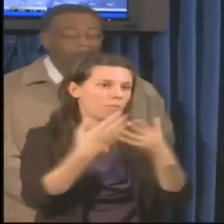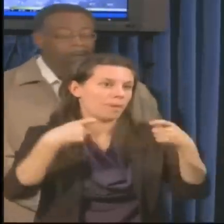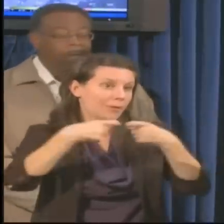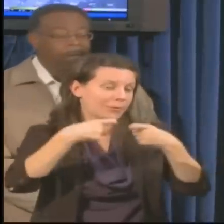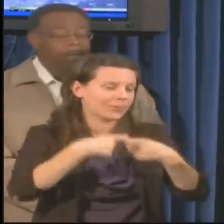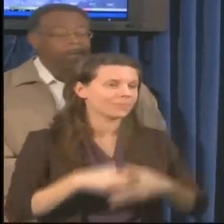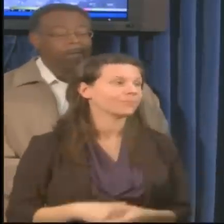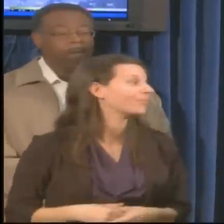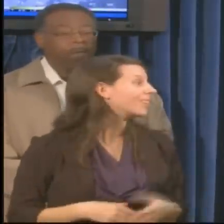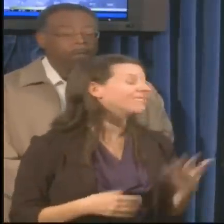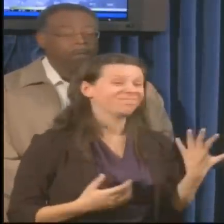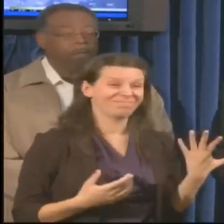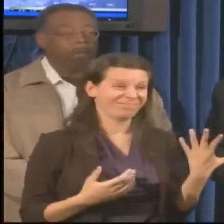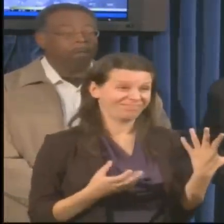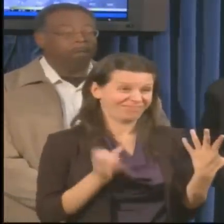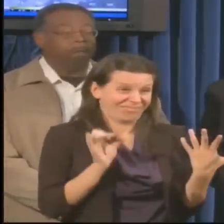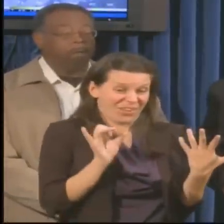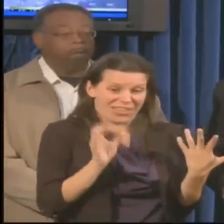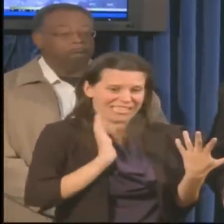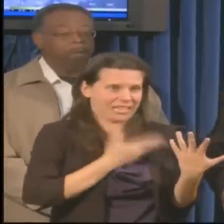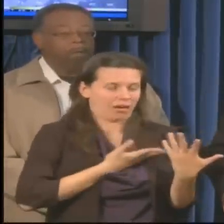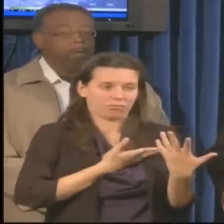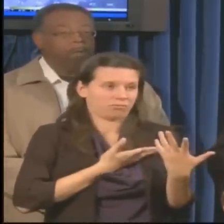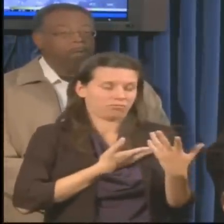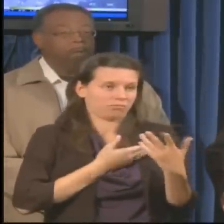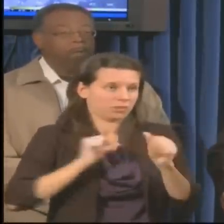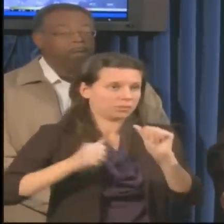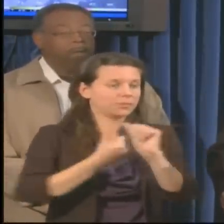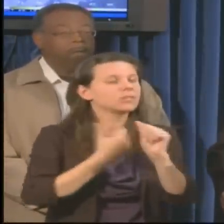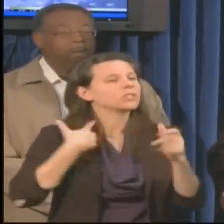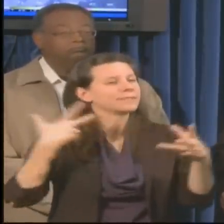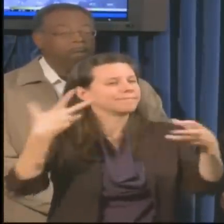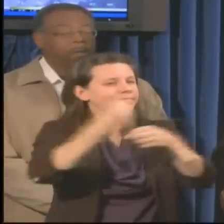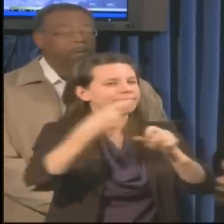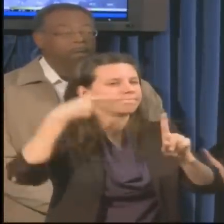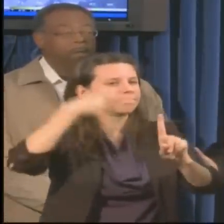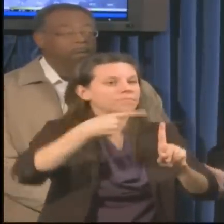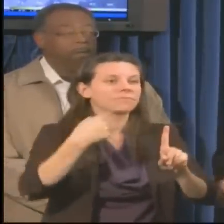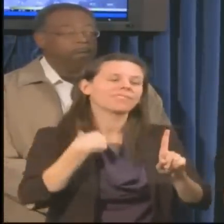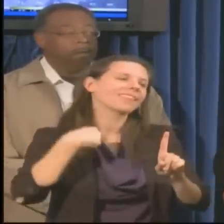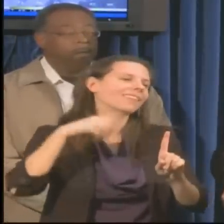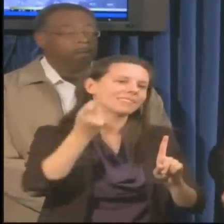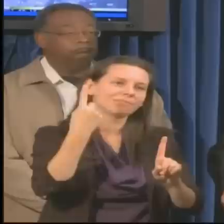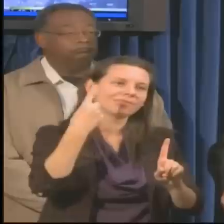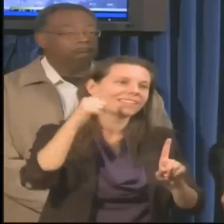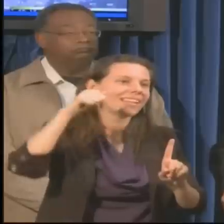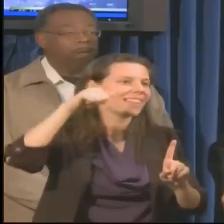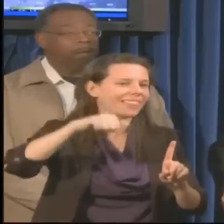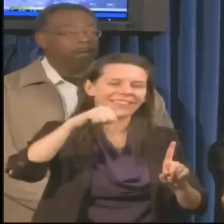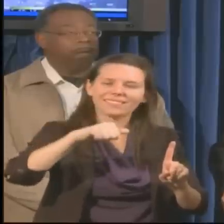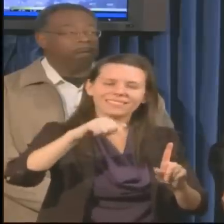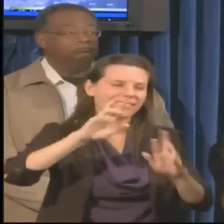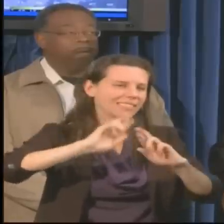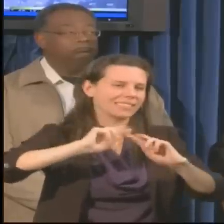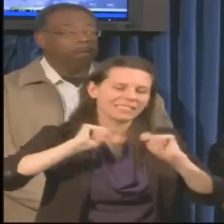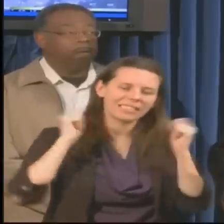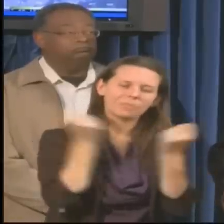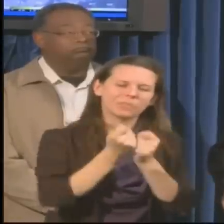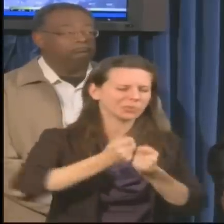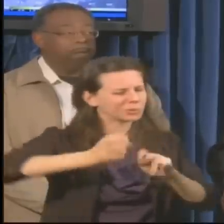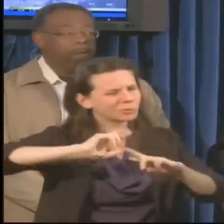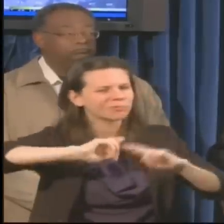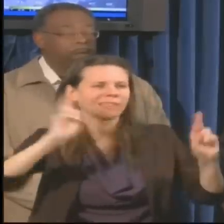Well, that's our update. And I guess in summary, I want to assure the people of Virginia, this is an outstanding public safety and preparedness team. We've learned